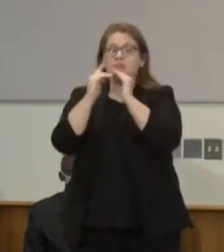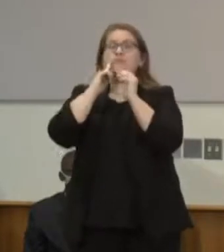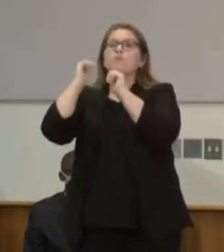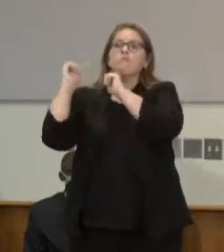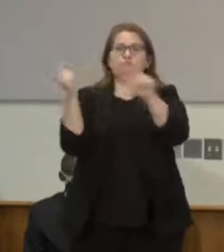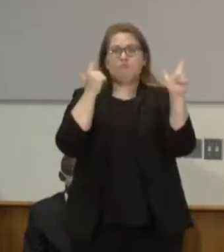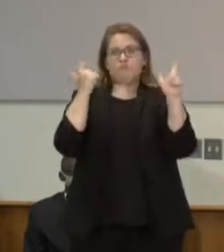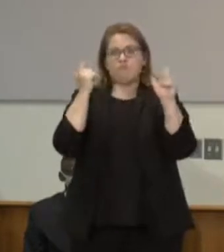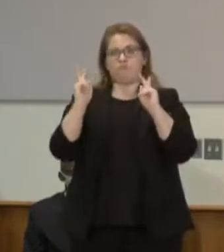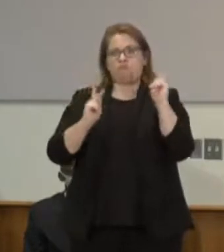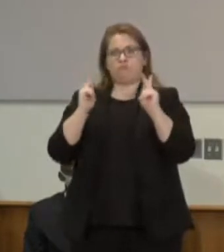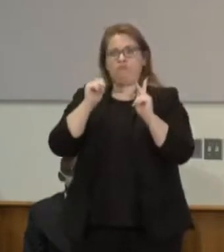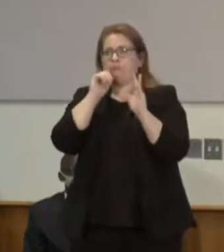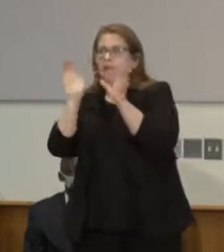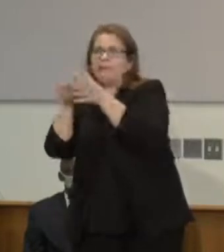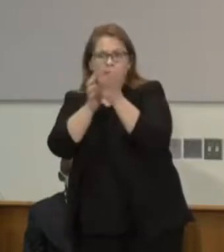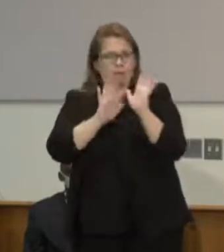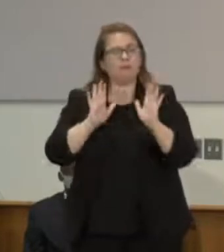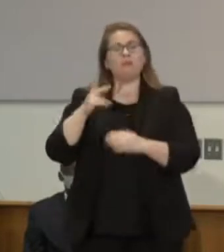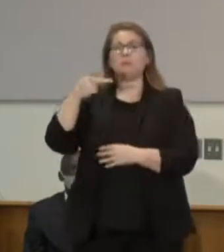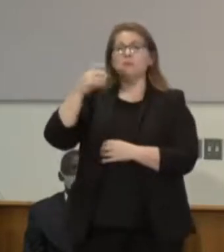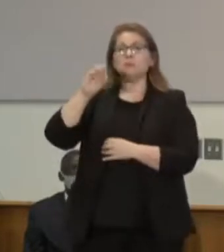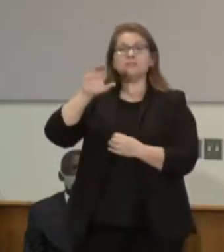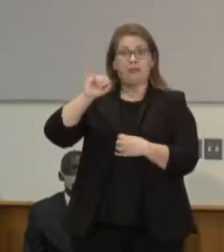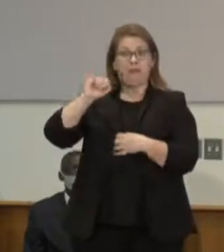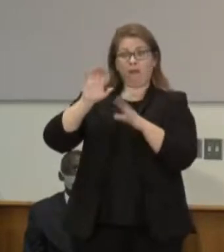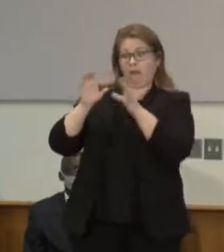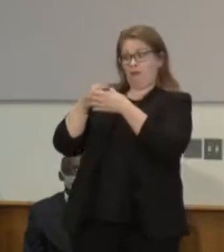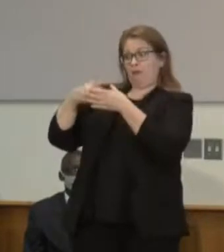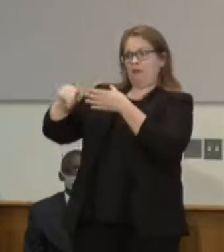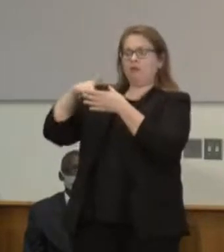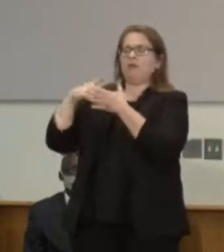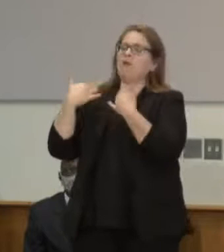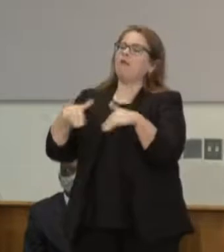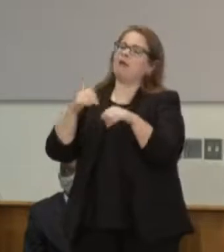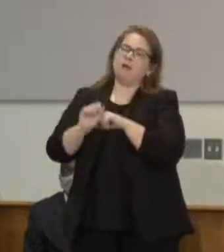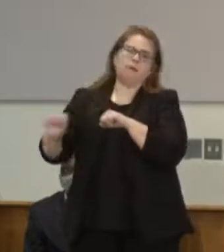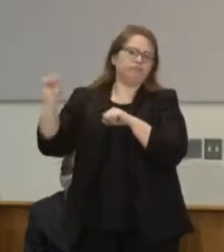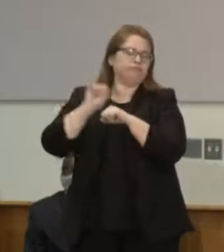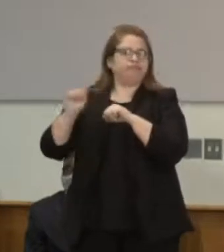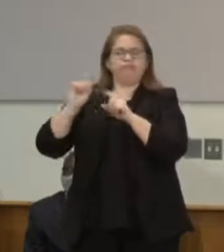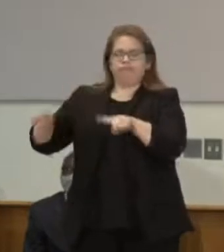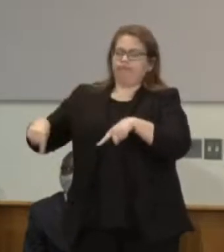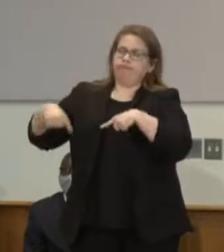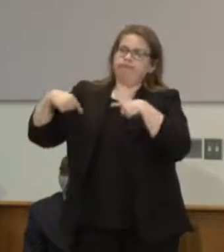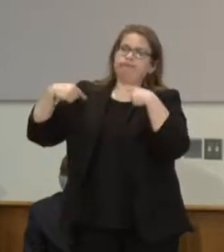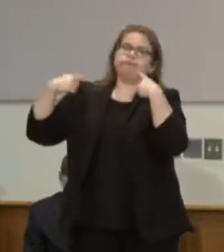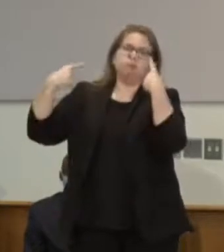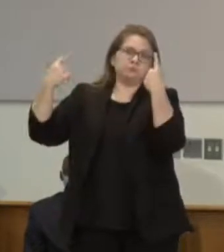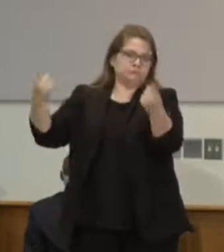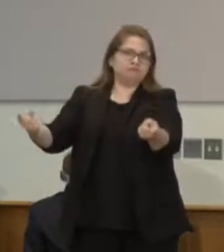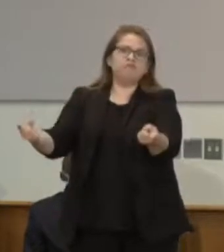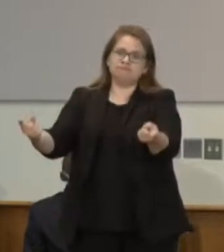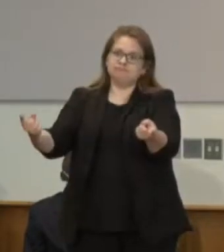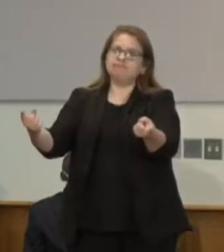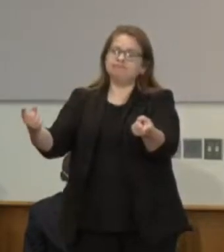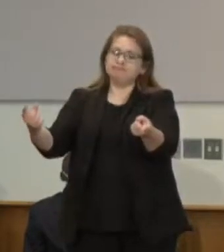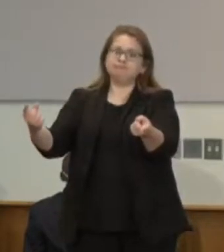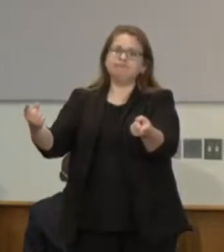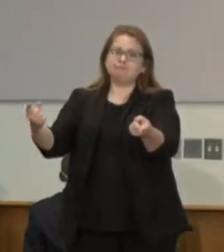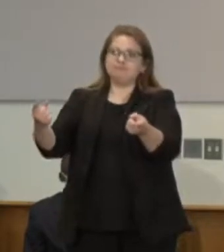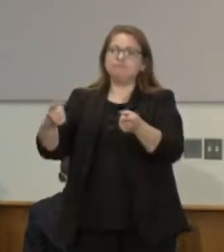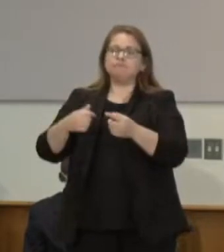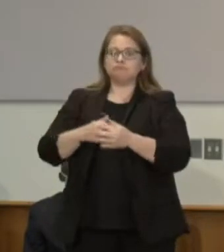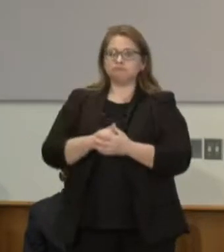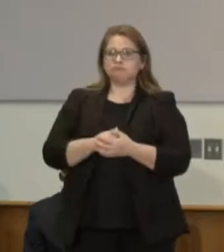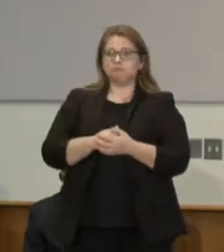People of Color and Indigenous Caucus has been fighting this battle for a really long time. We had a very memorable floor debate in 2017